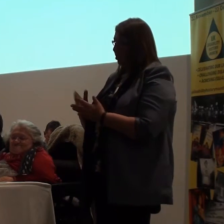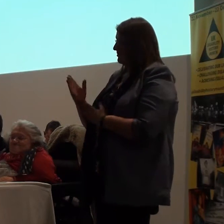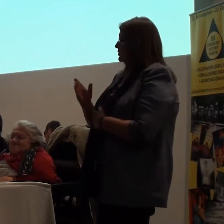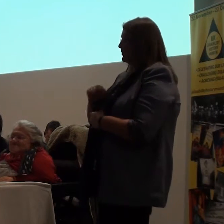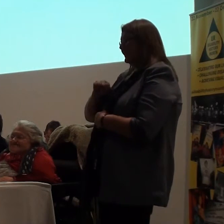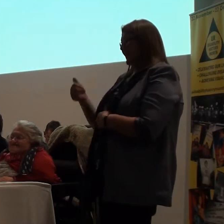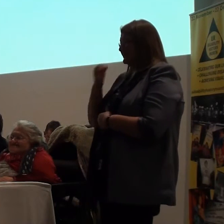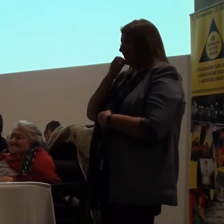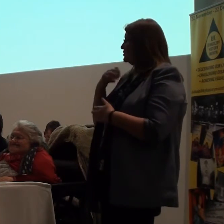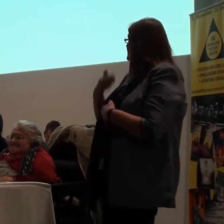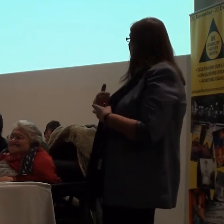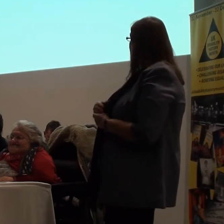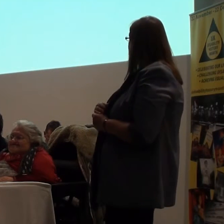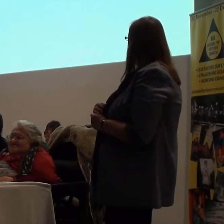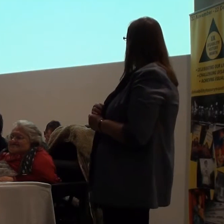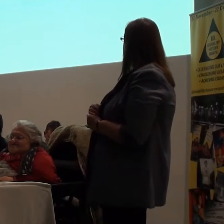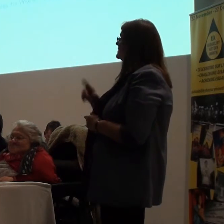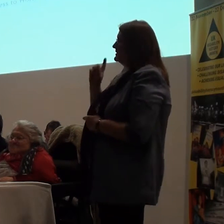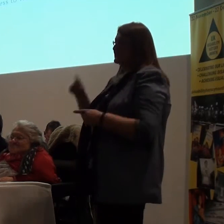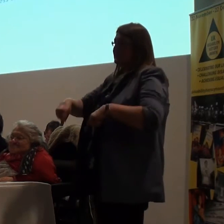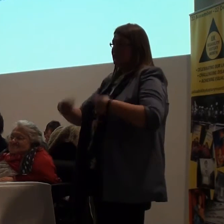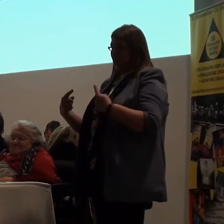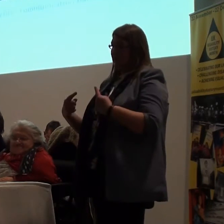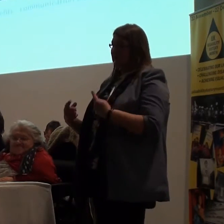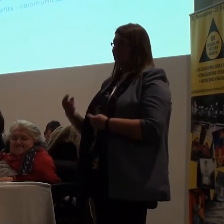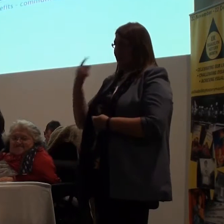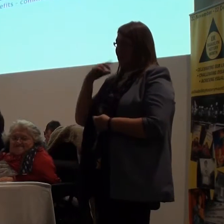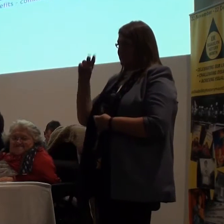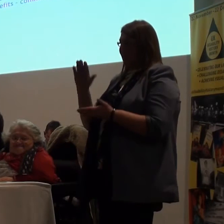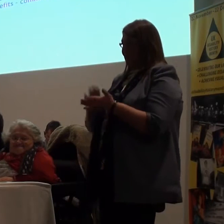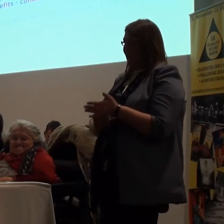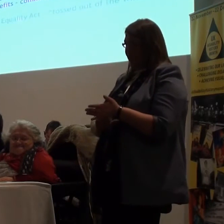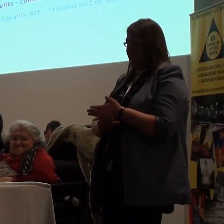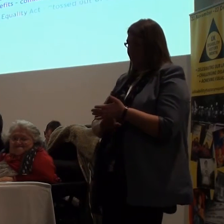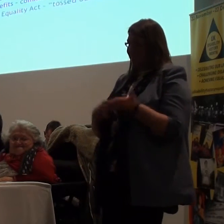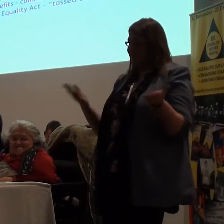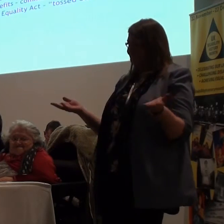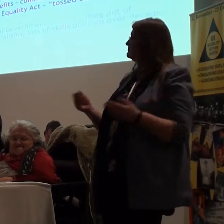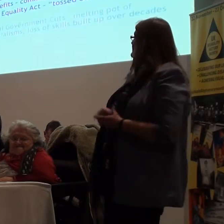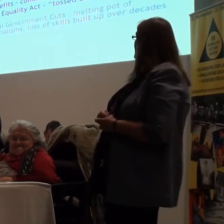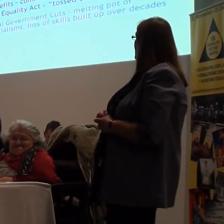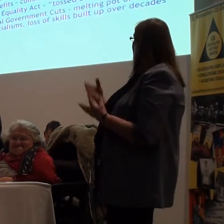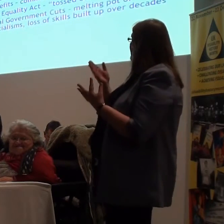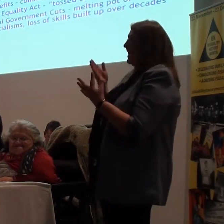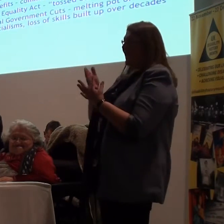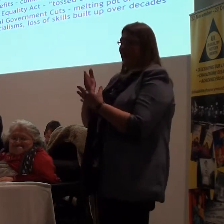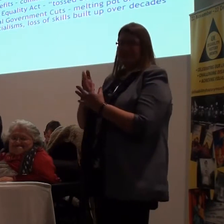I'm just going to quickly go through the next few slides. There's been some challenges. Definitely in the last 12 months.